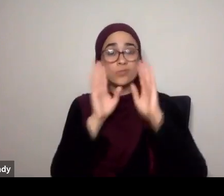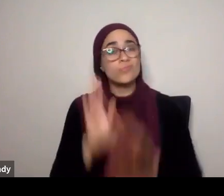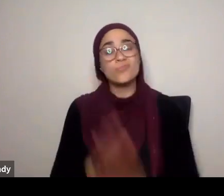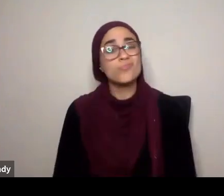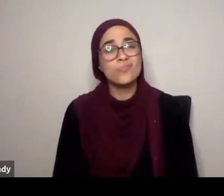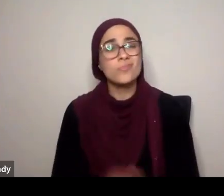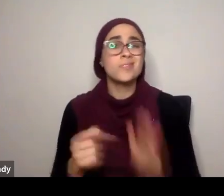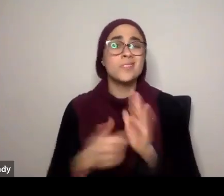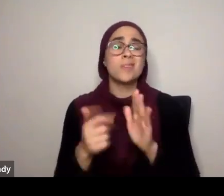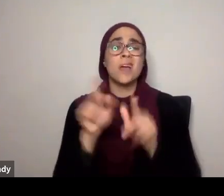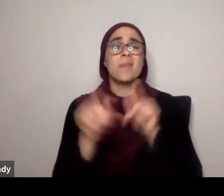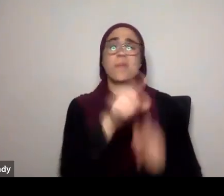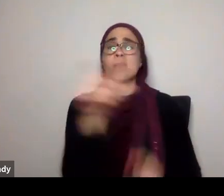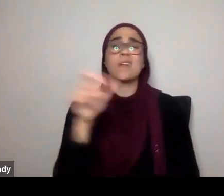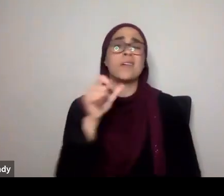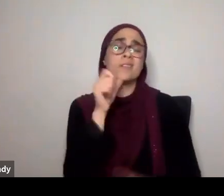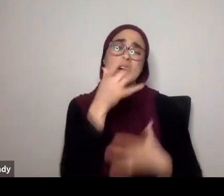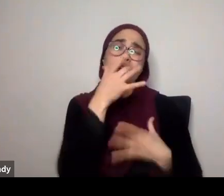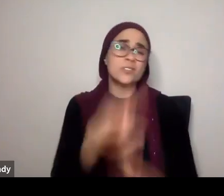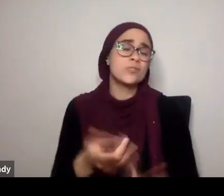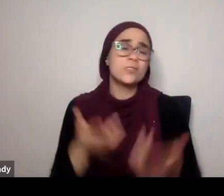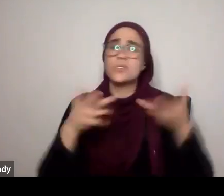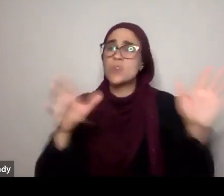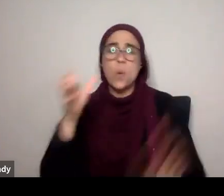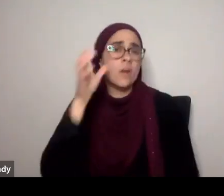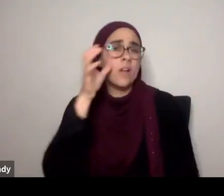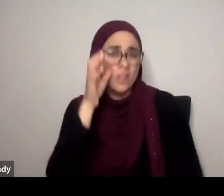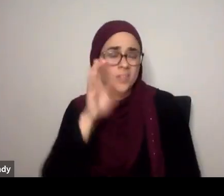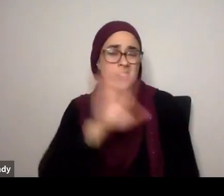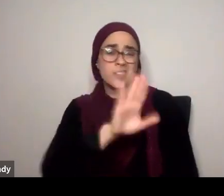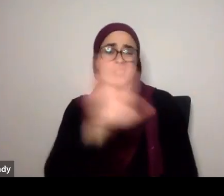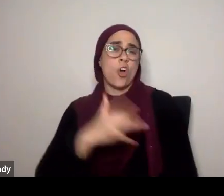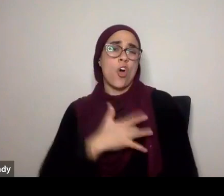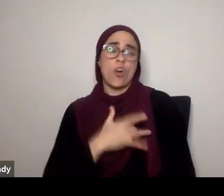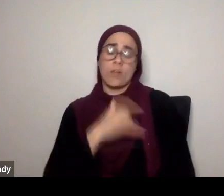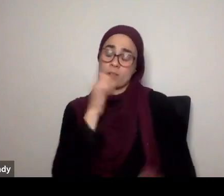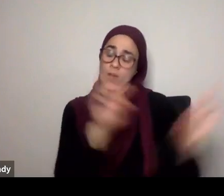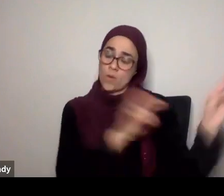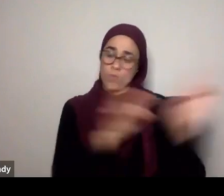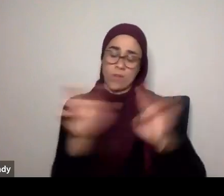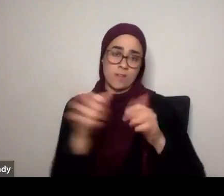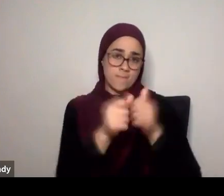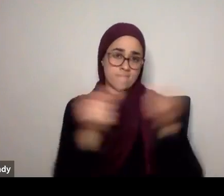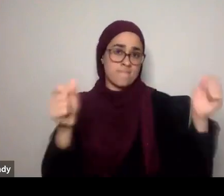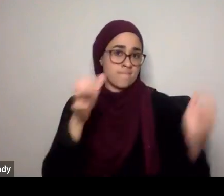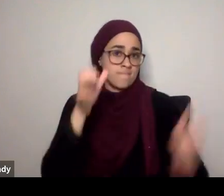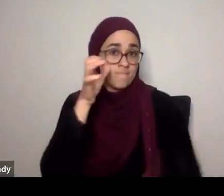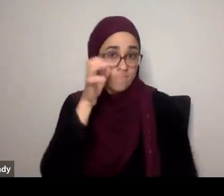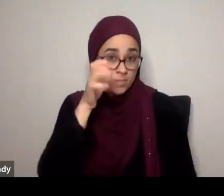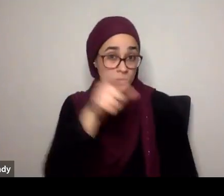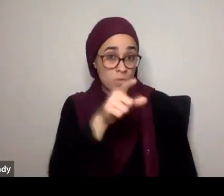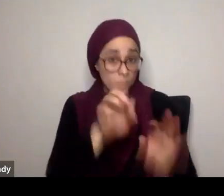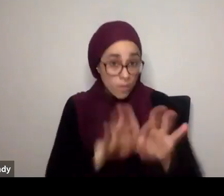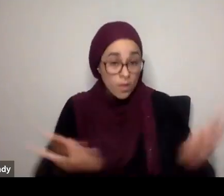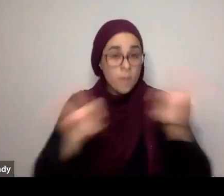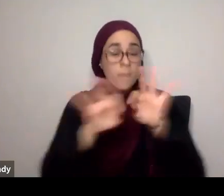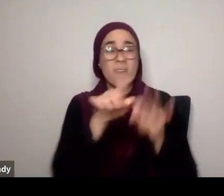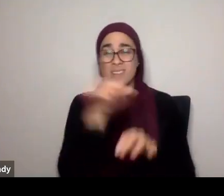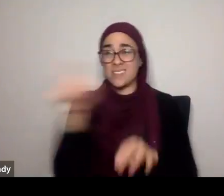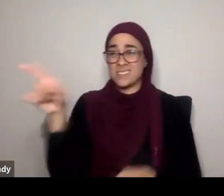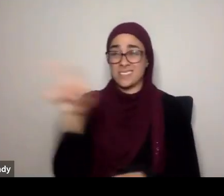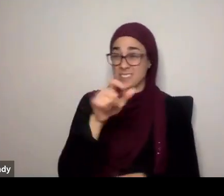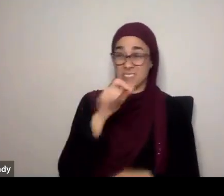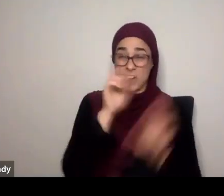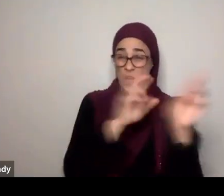are not really interested, in listening, they haven't come, with a heart, that is ready to receive, so those people, you have to learn, to ignore, and navigate